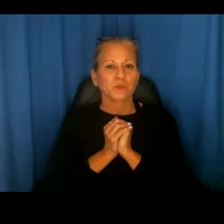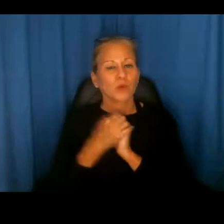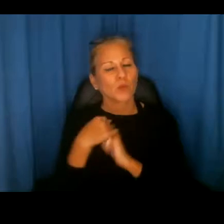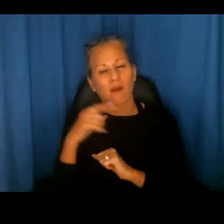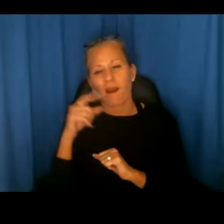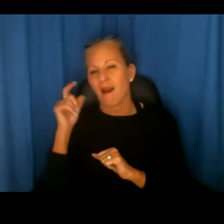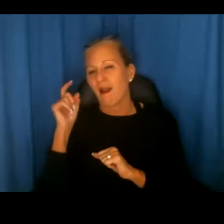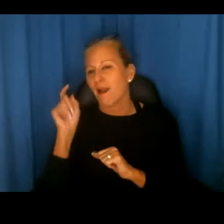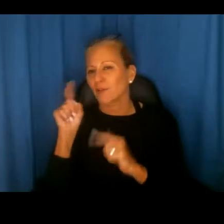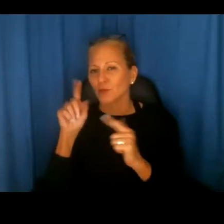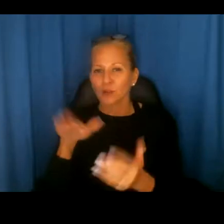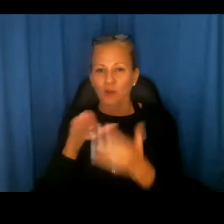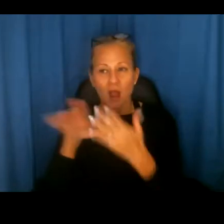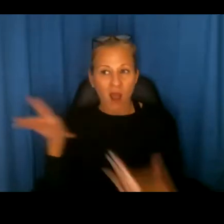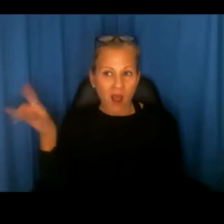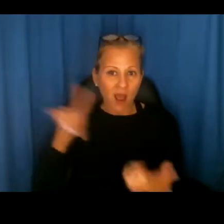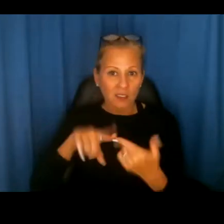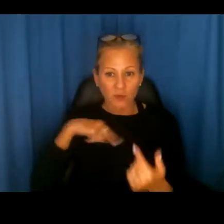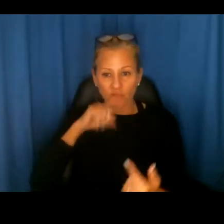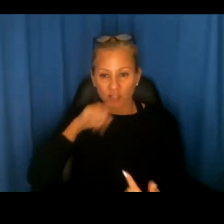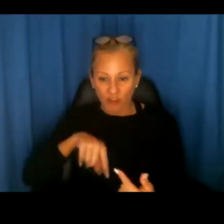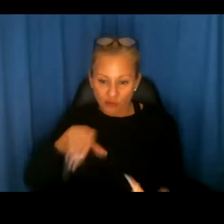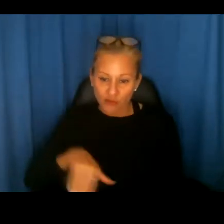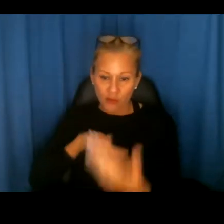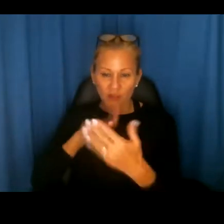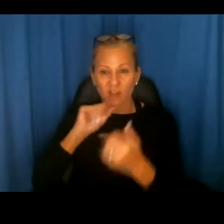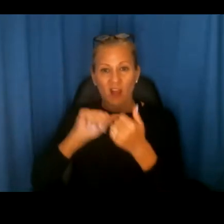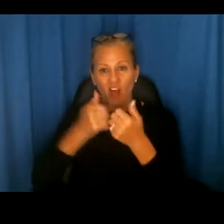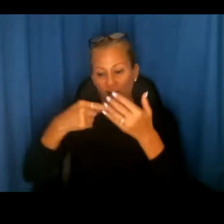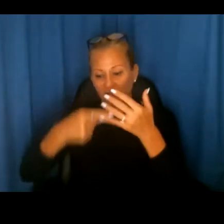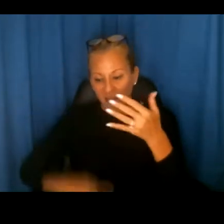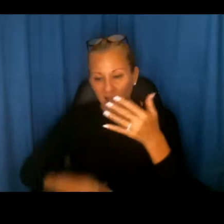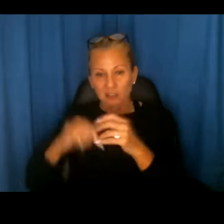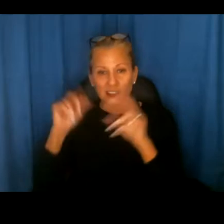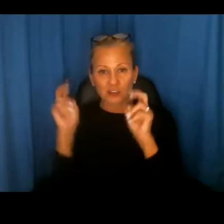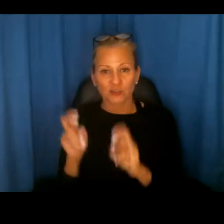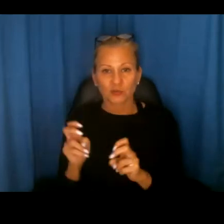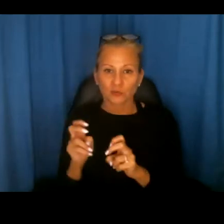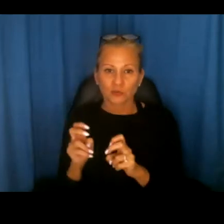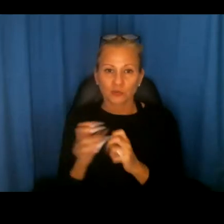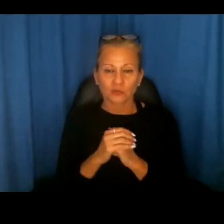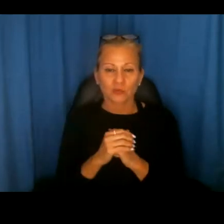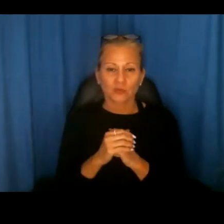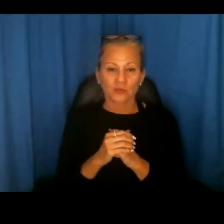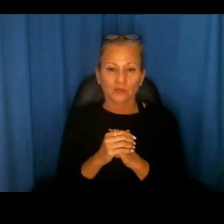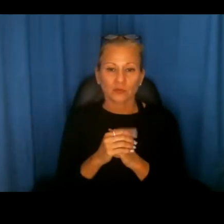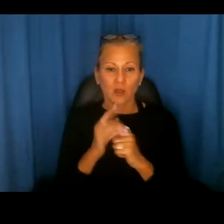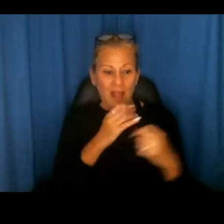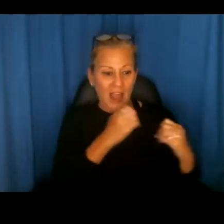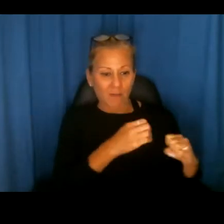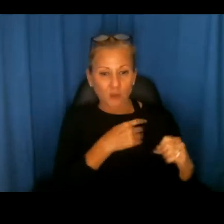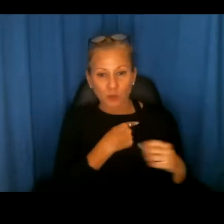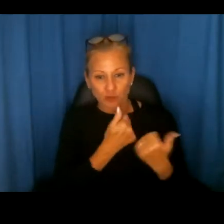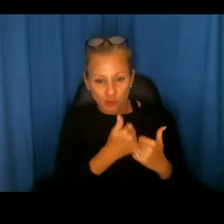because until we address this, a lot of the other issues, um, a lot of the other, uh, efforts we have underway